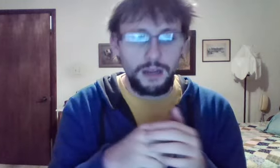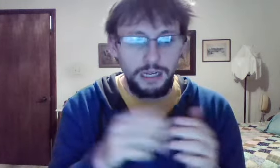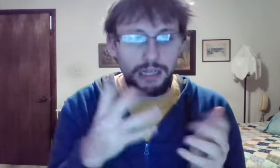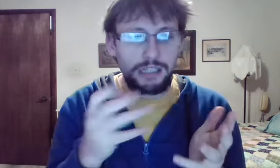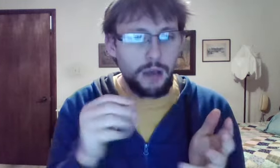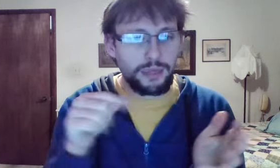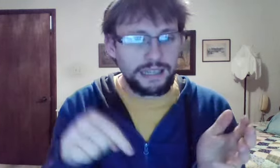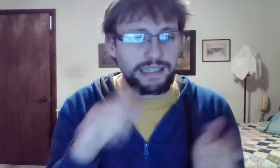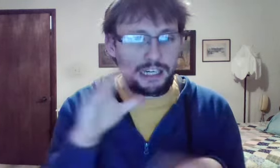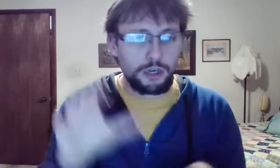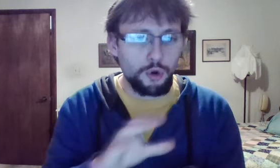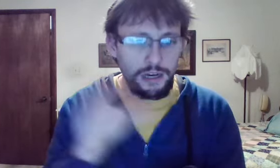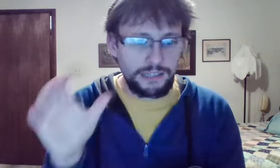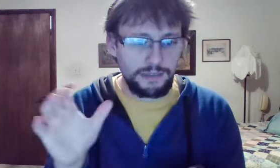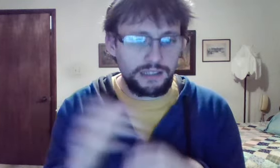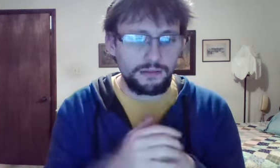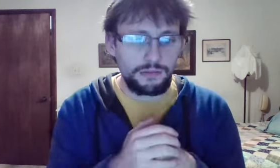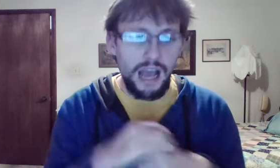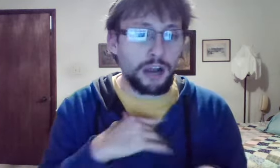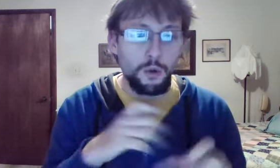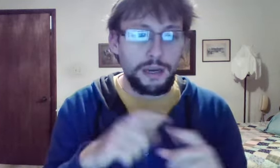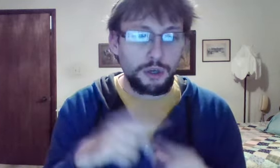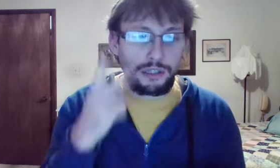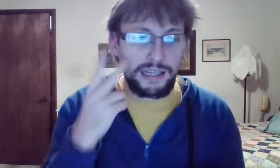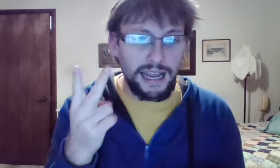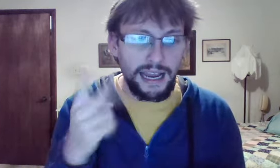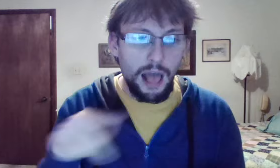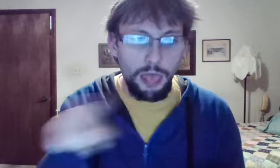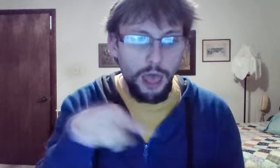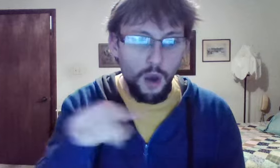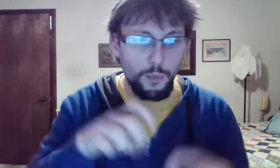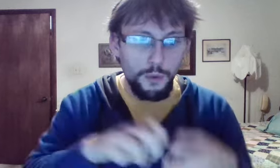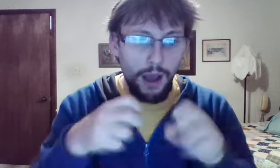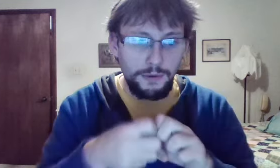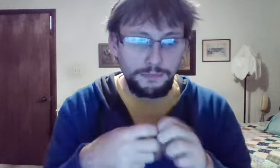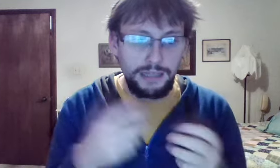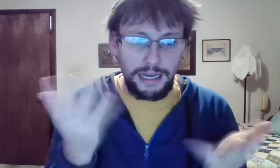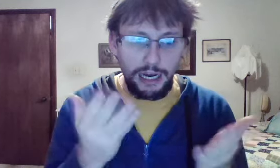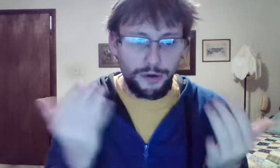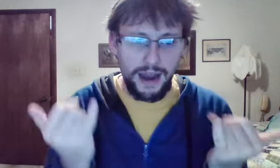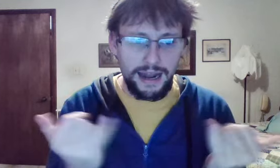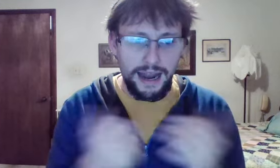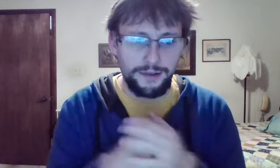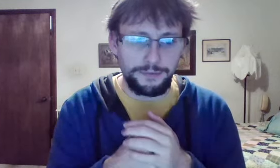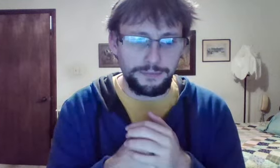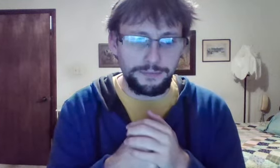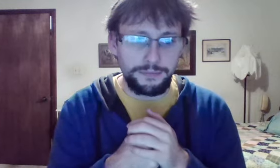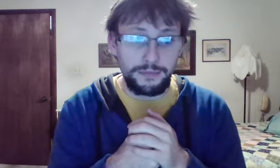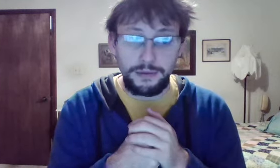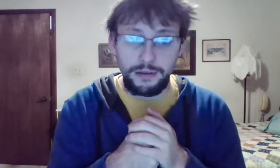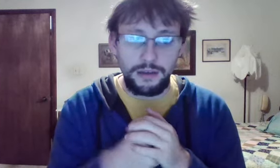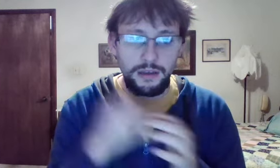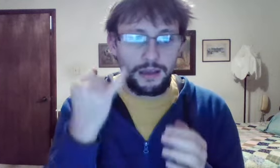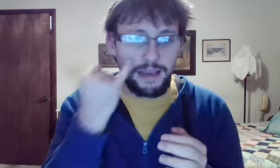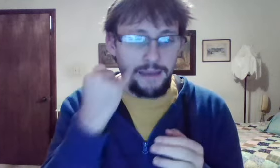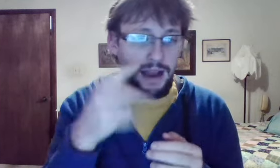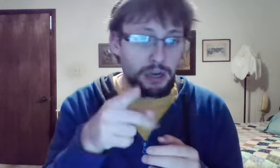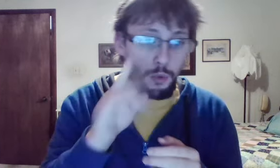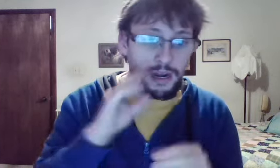So this is Christmas. I don't need to see no problems here right now. If I knew what